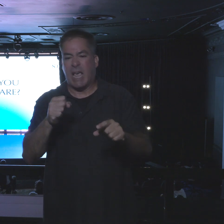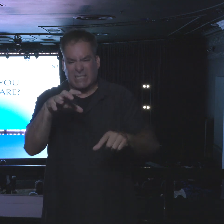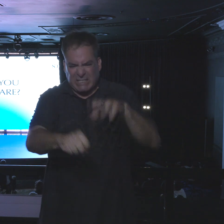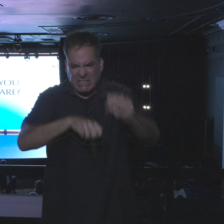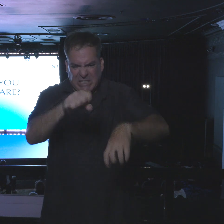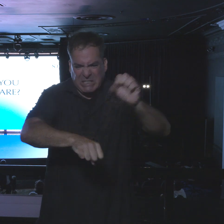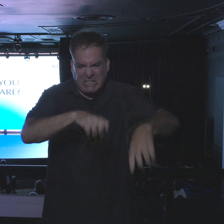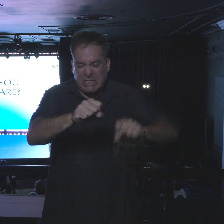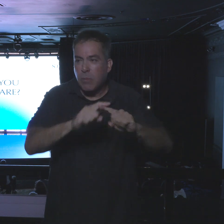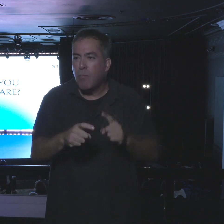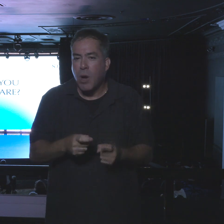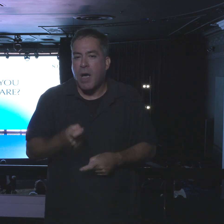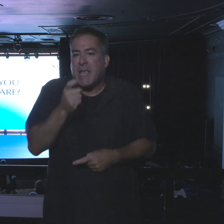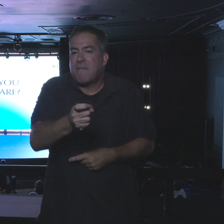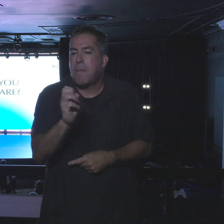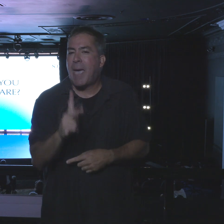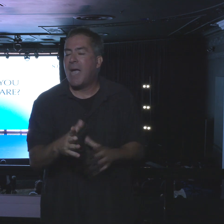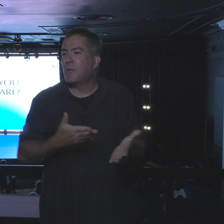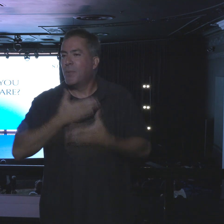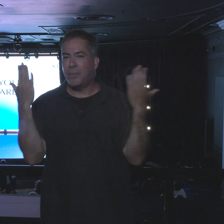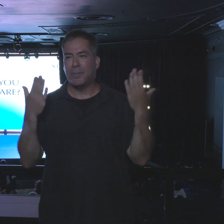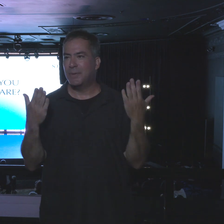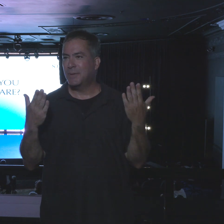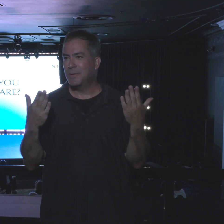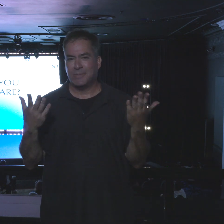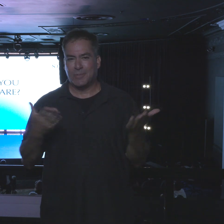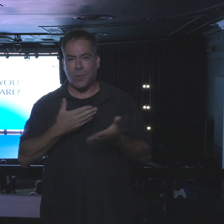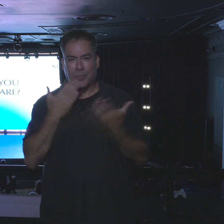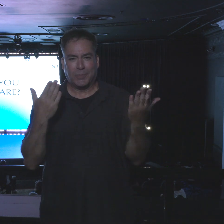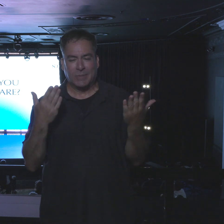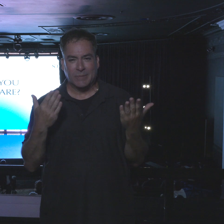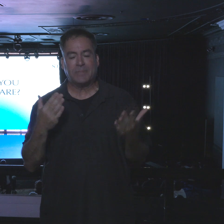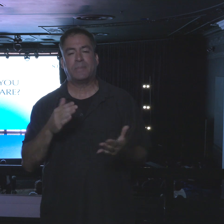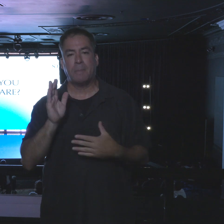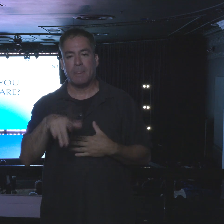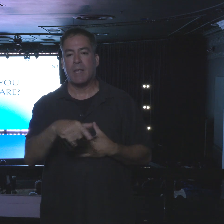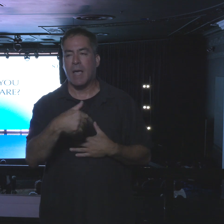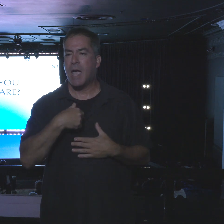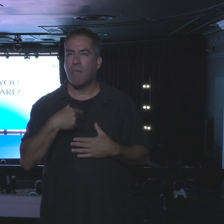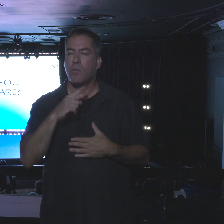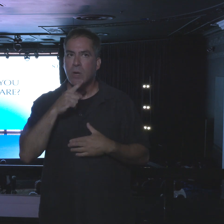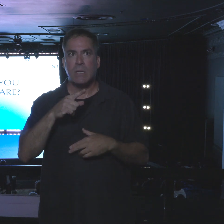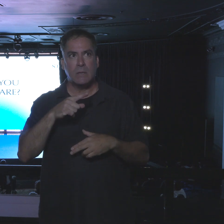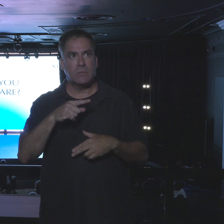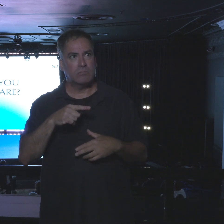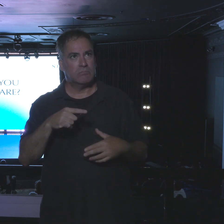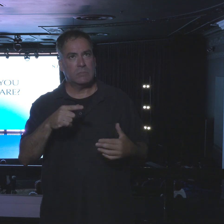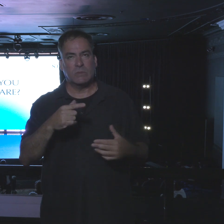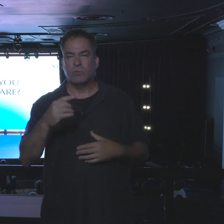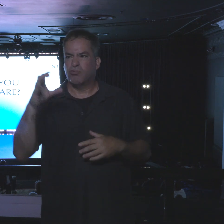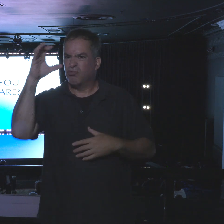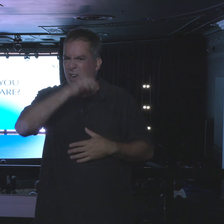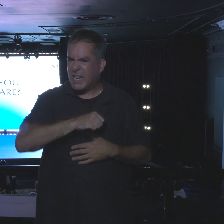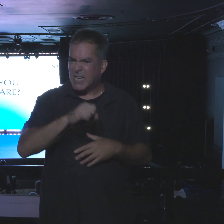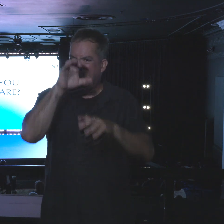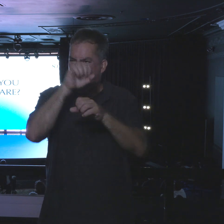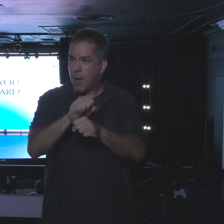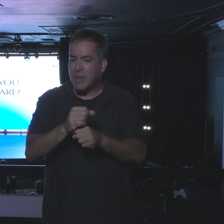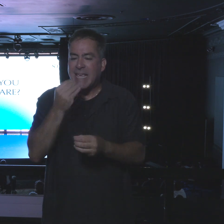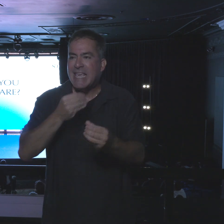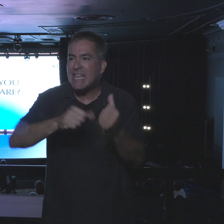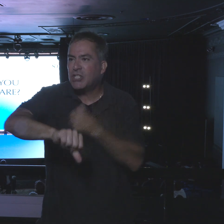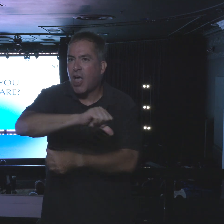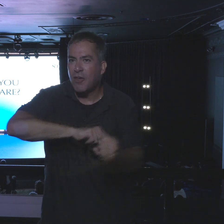but they don't give. Three, they have an unusual habit of eating each other. Instead of eating other